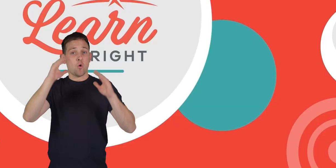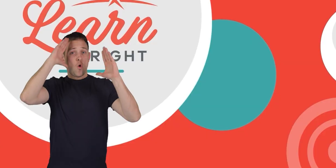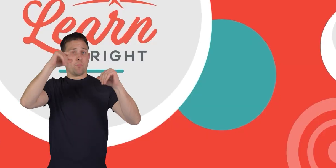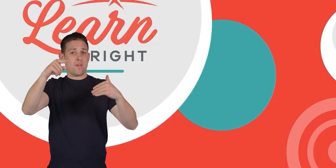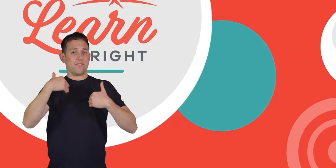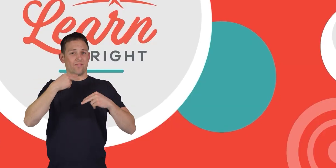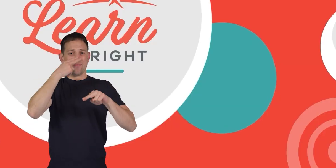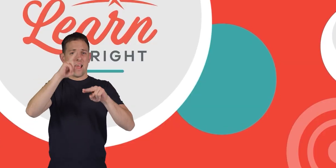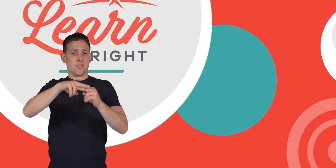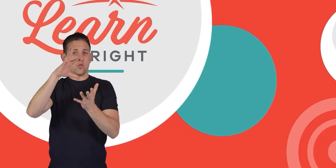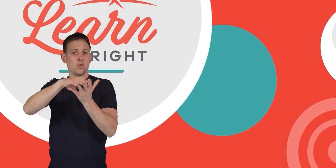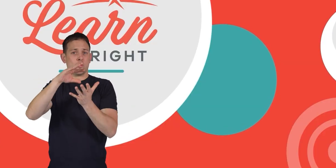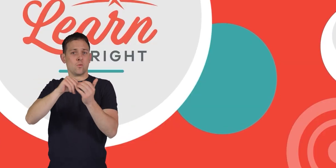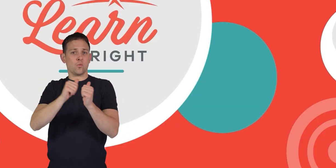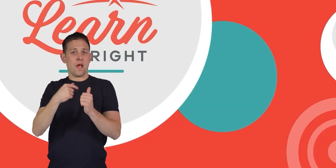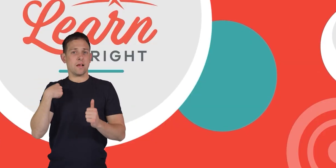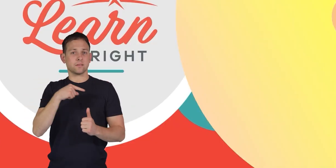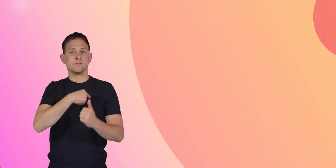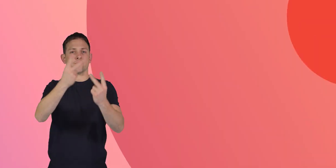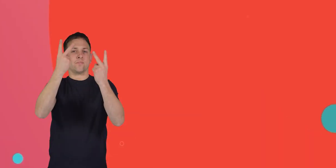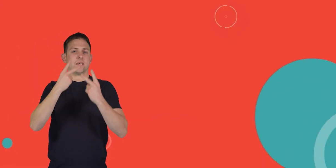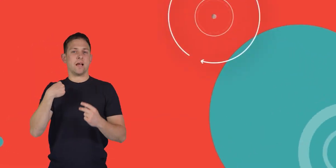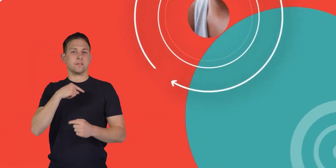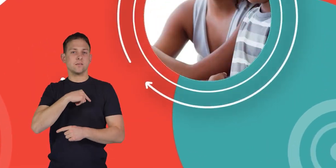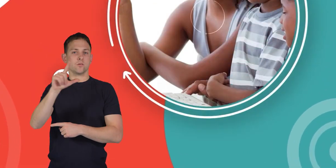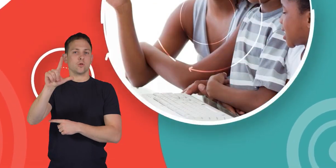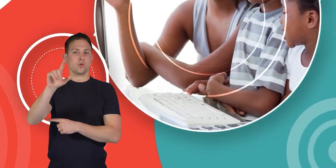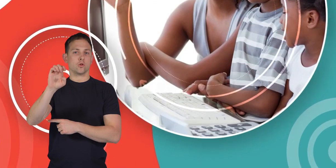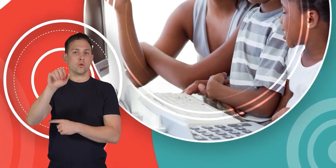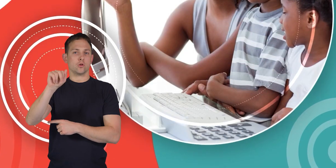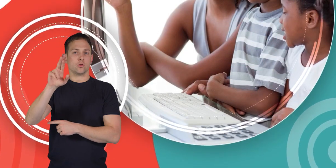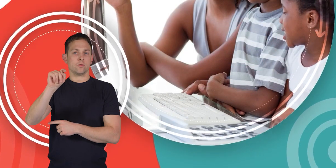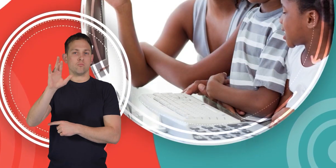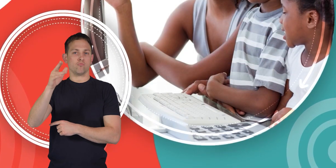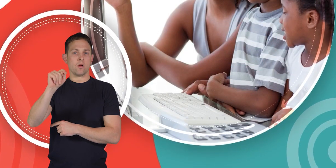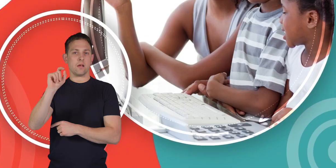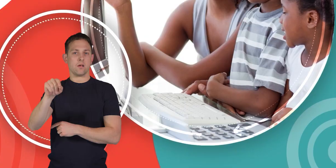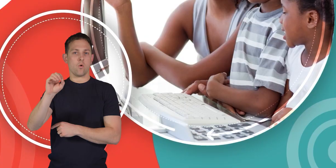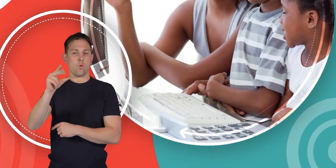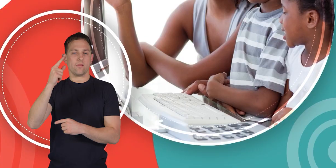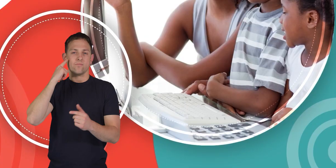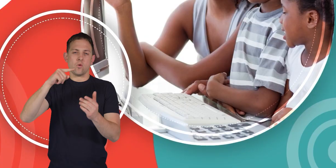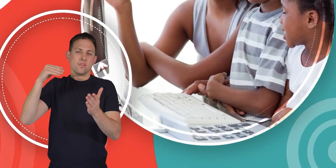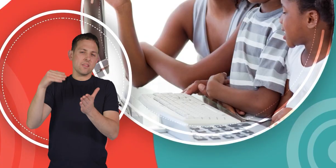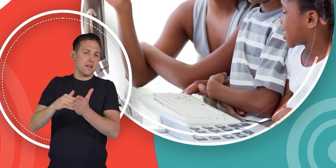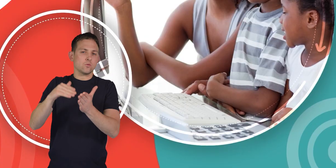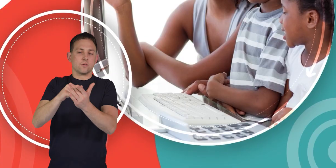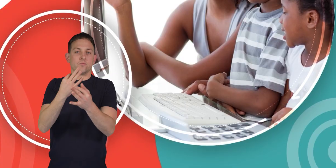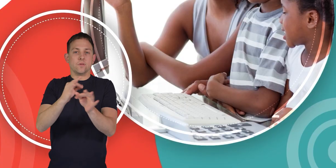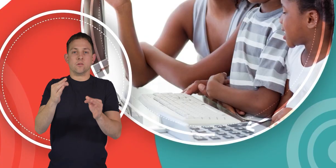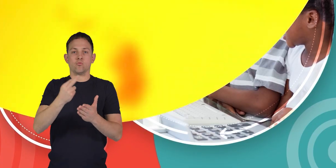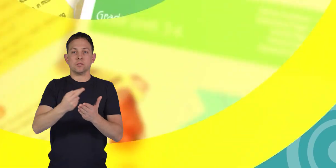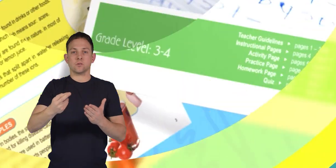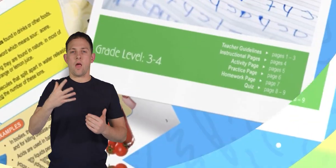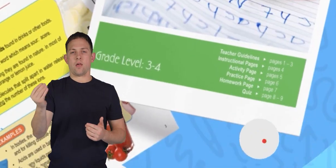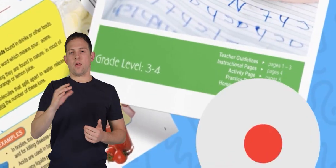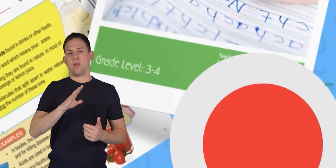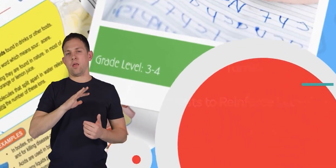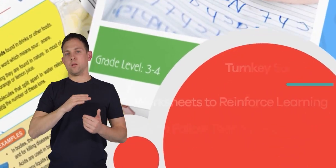learning with us! Visit us at learnbright.org for thousands of free resources and turnkey